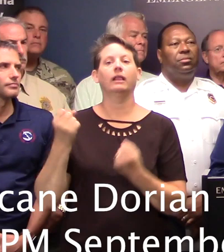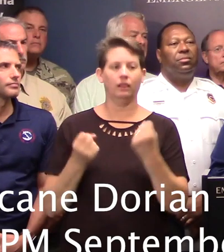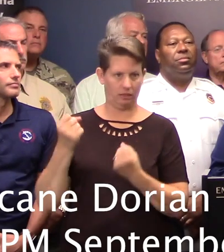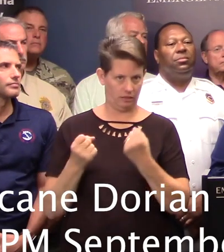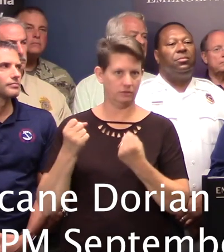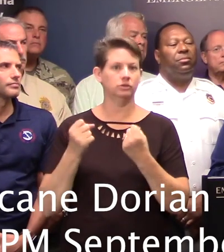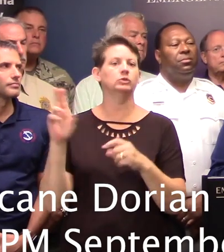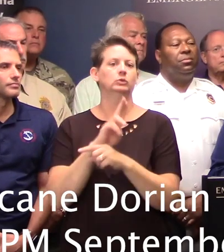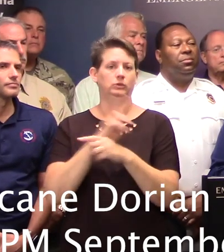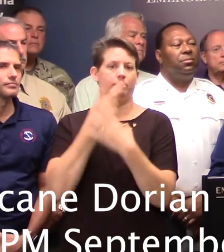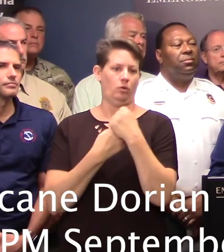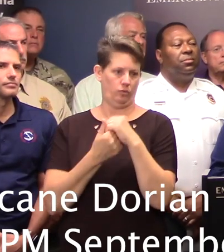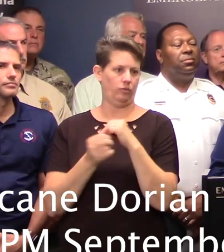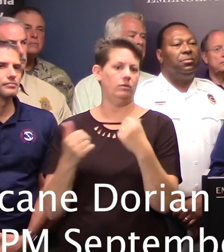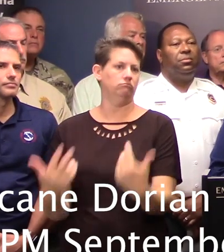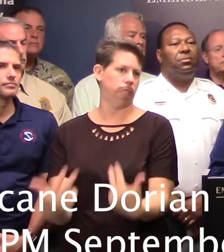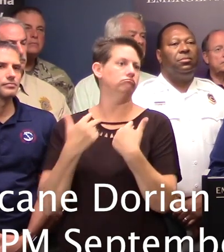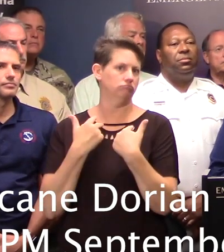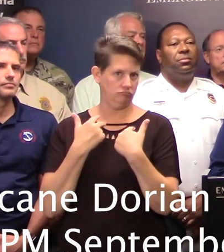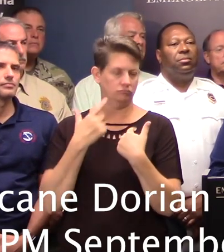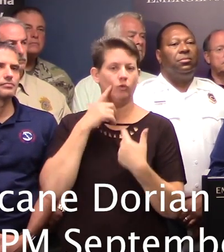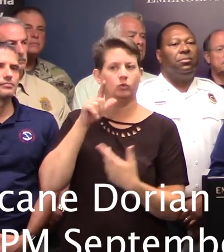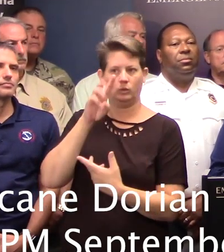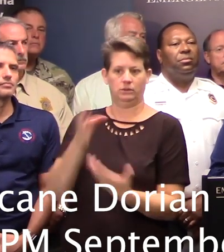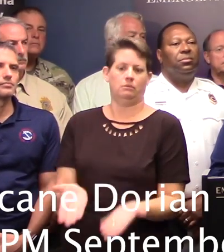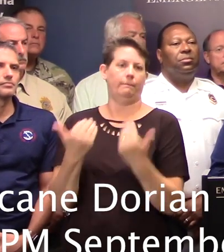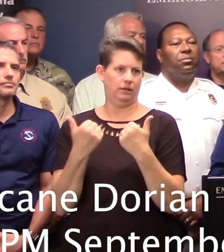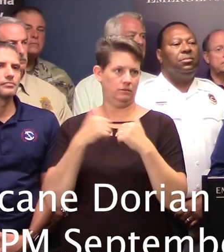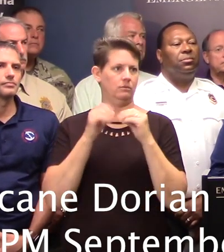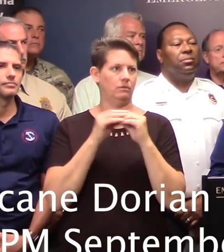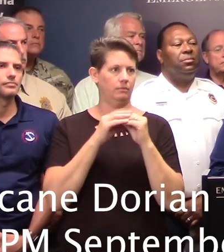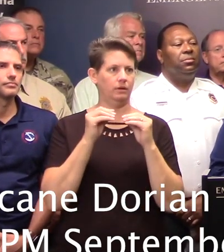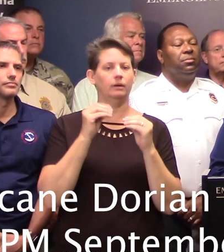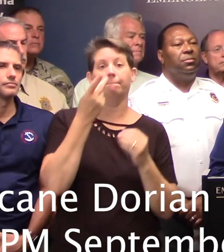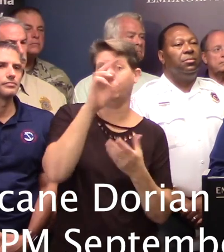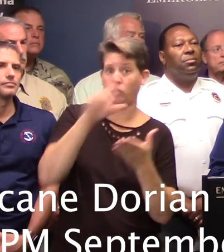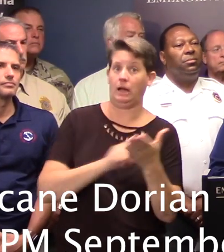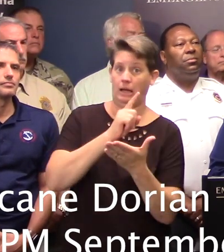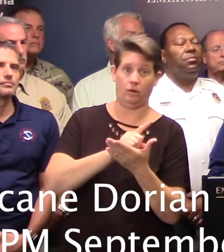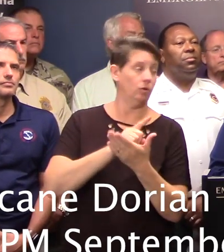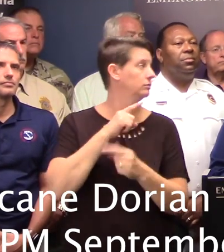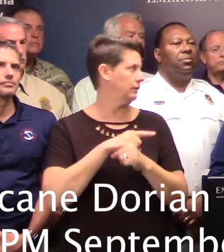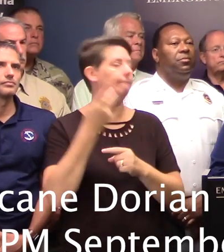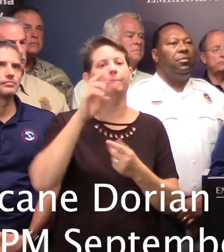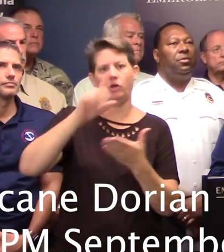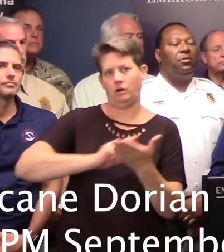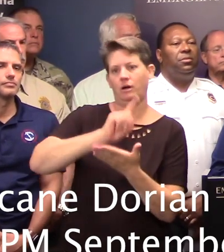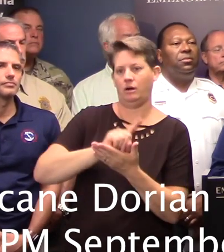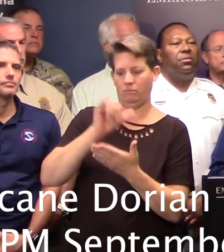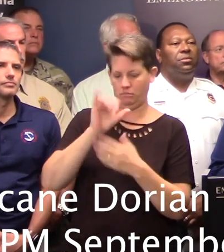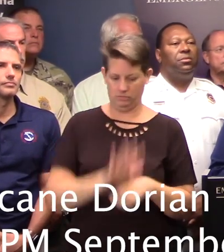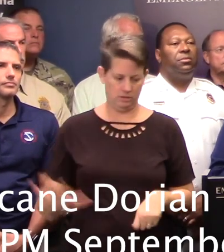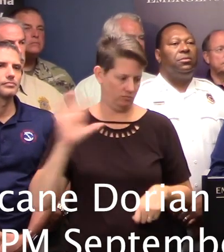utilizing both sides of the I-26 heading up. So that would equate to, per hour, so that would